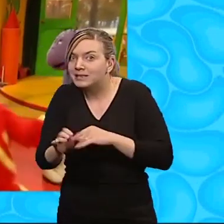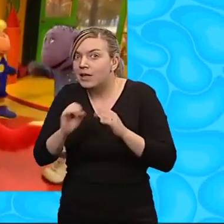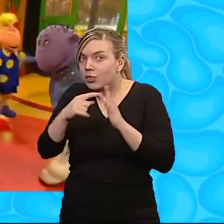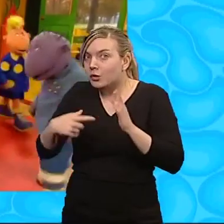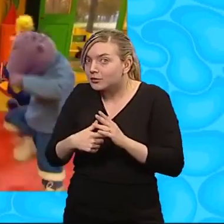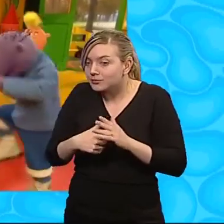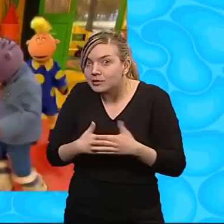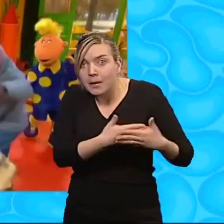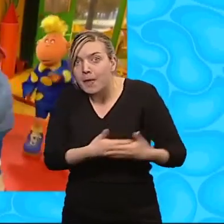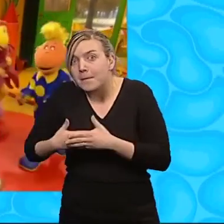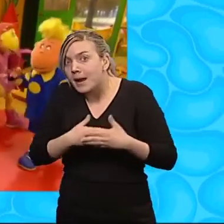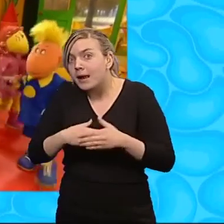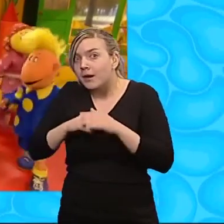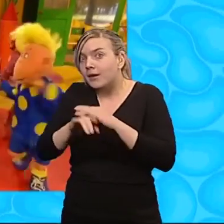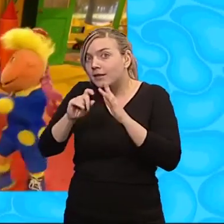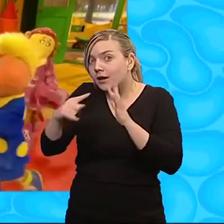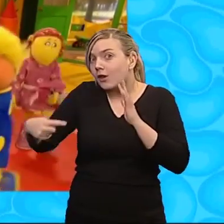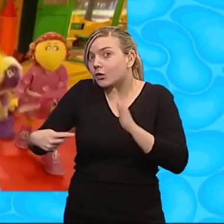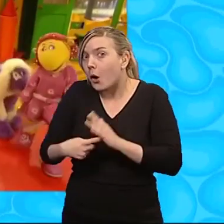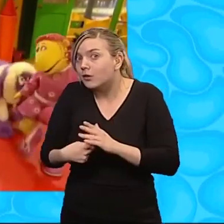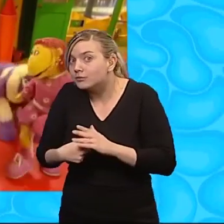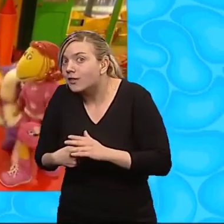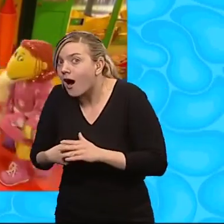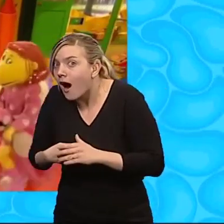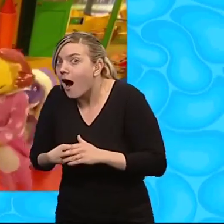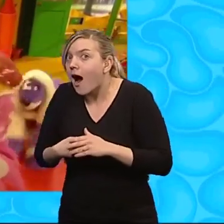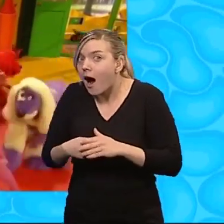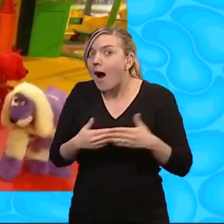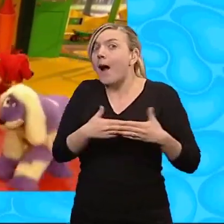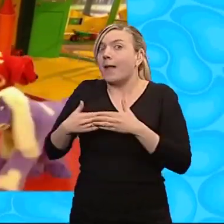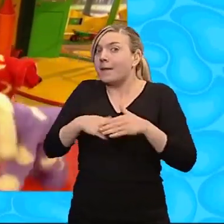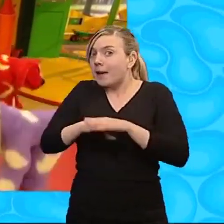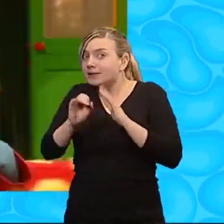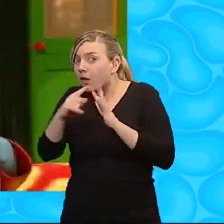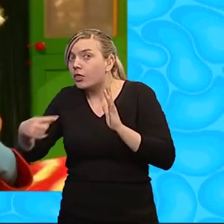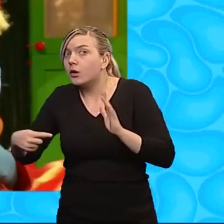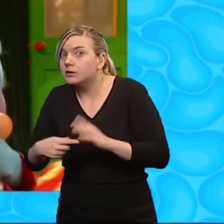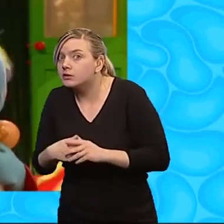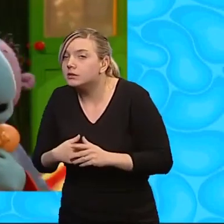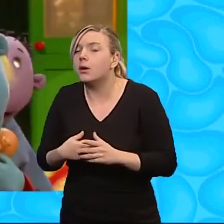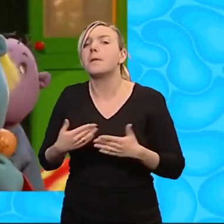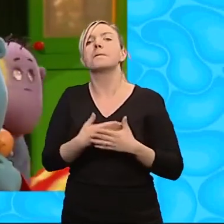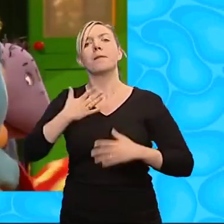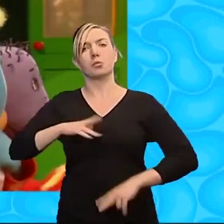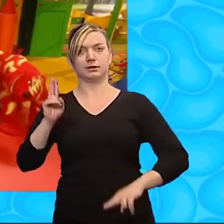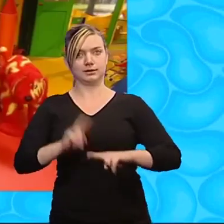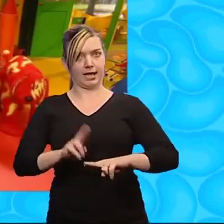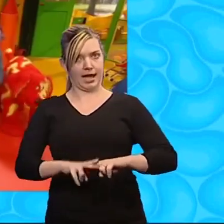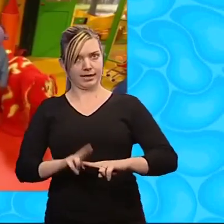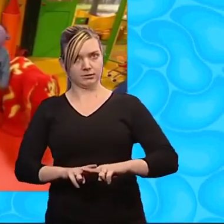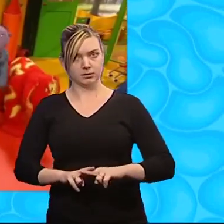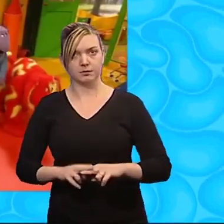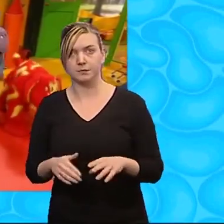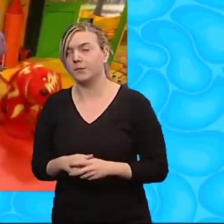Baby's in Her Cot! E.I. Cherry Pine! Baby's in Her Cot! And the baby wants a dad! Oh,